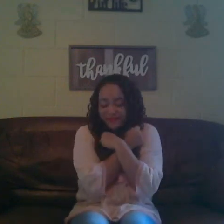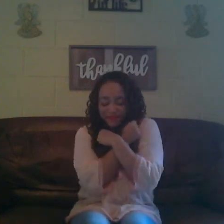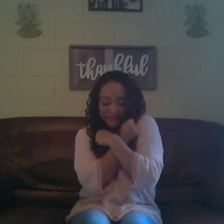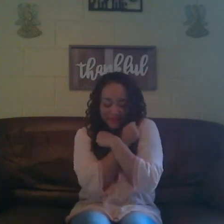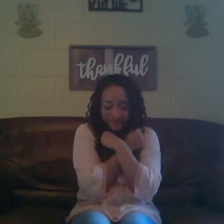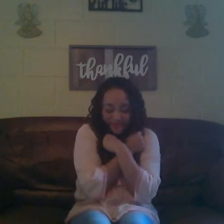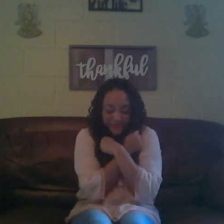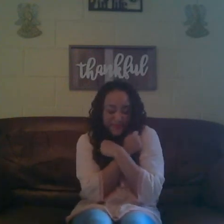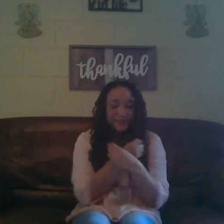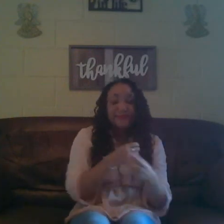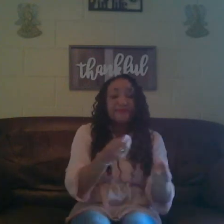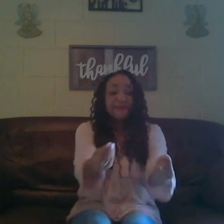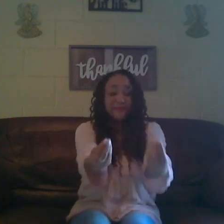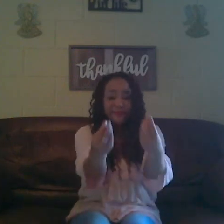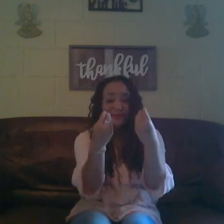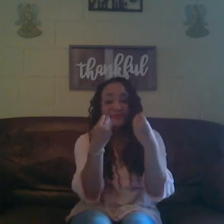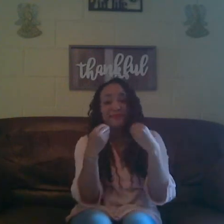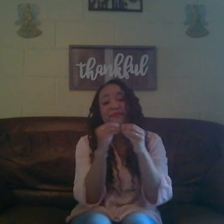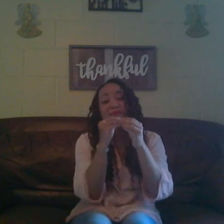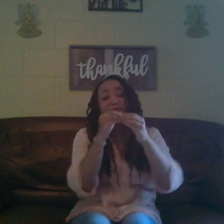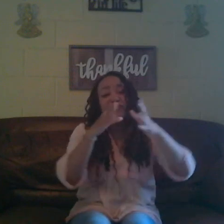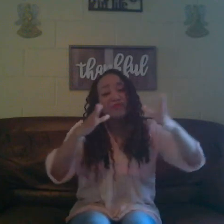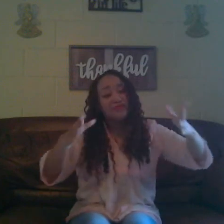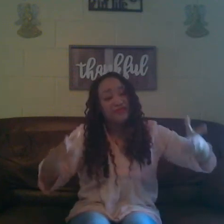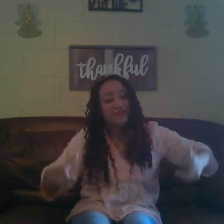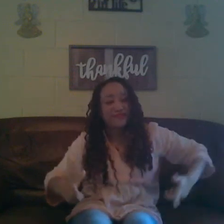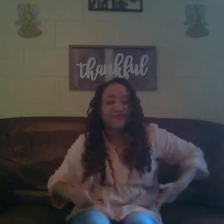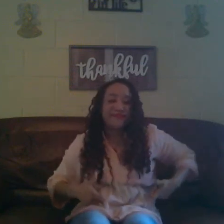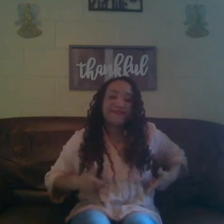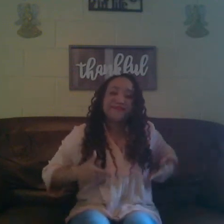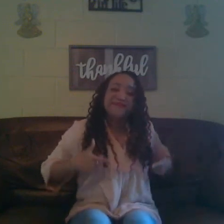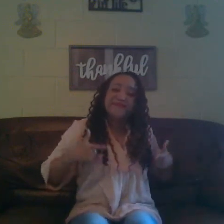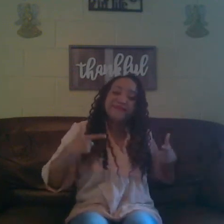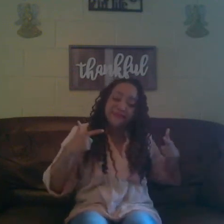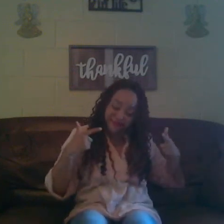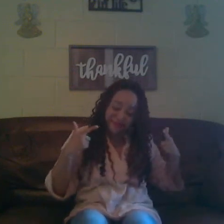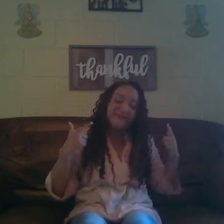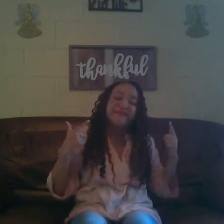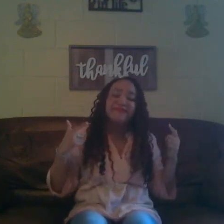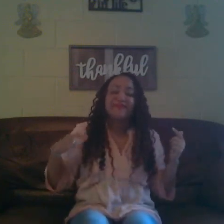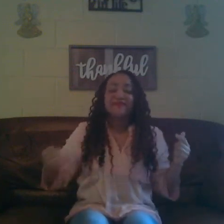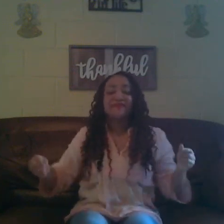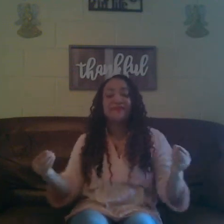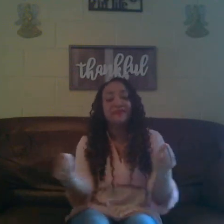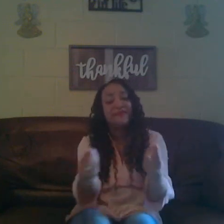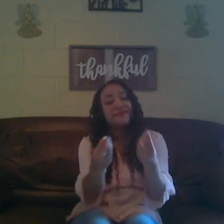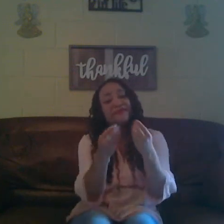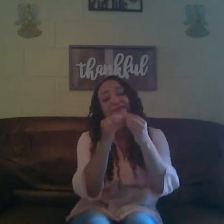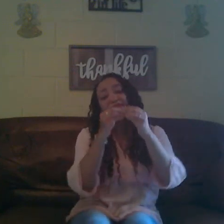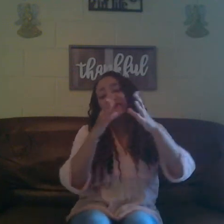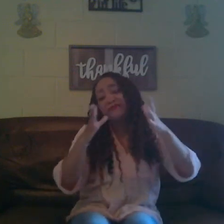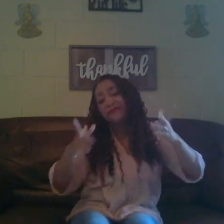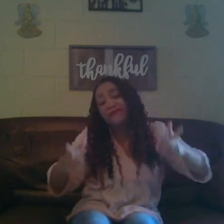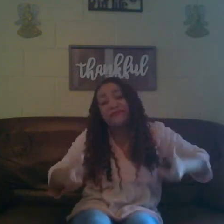You gave me the kiss of life The kiss of life life